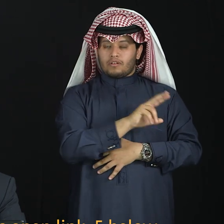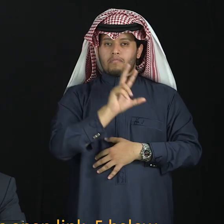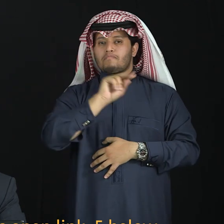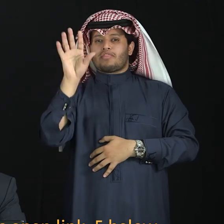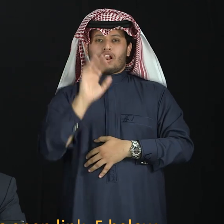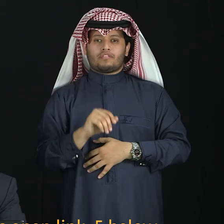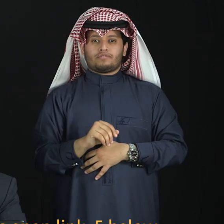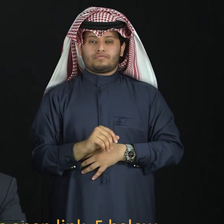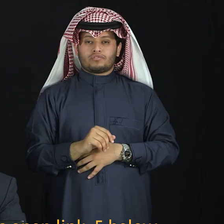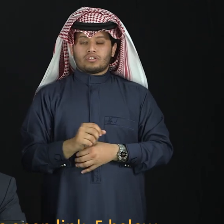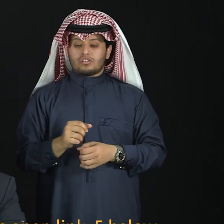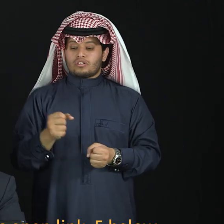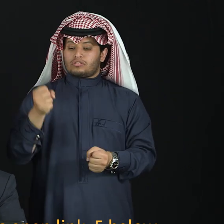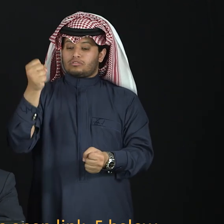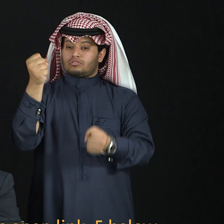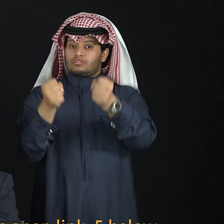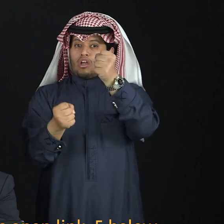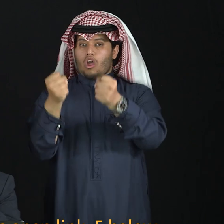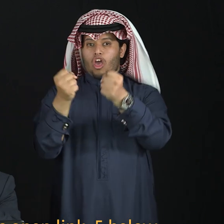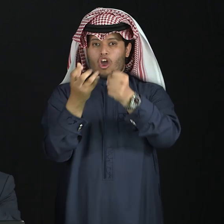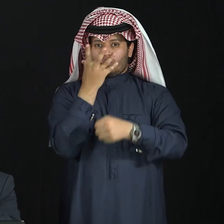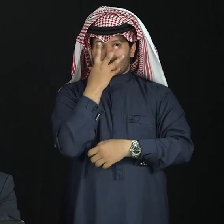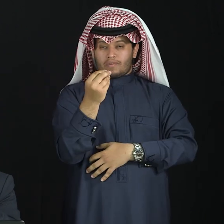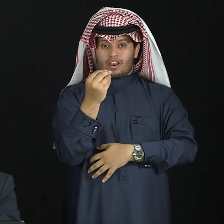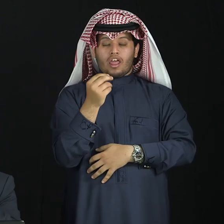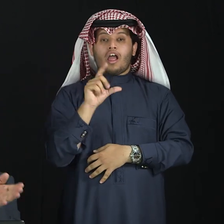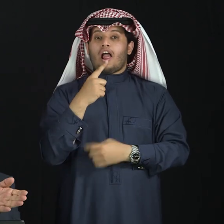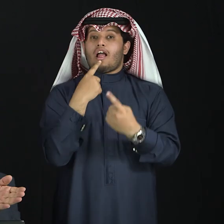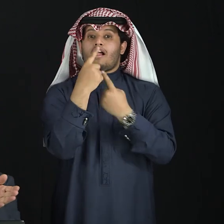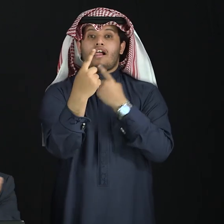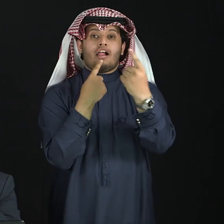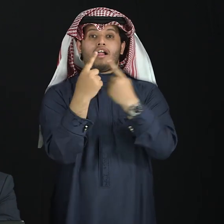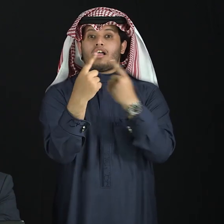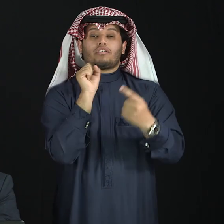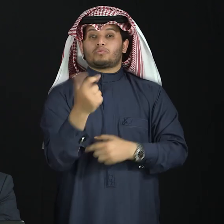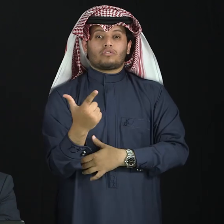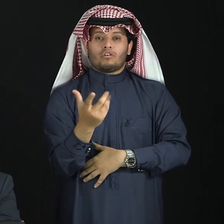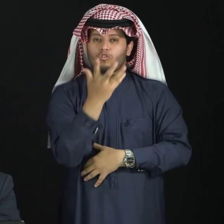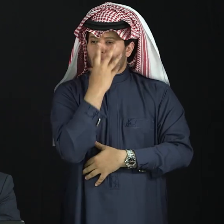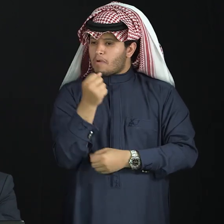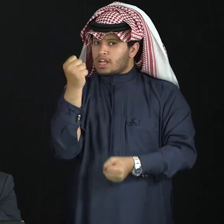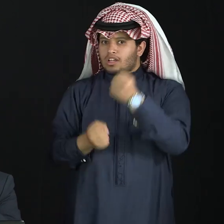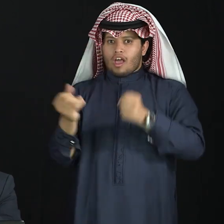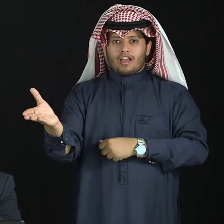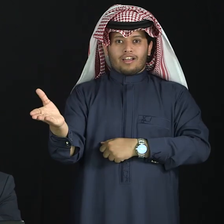With the deaf ASL language, see, in fact, we have quite the vice versa. Car, then the adjective.